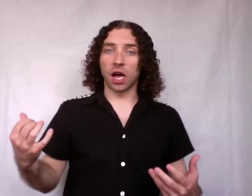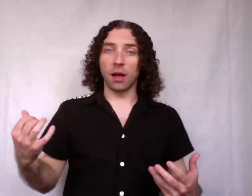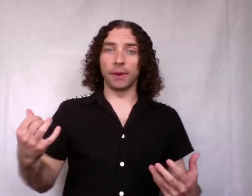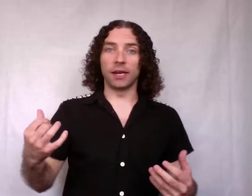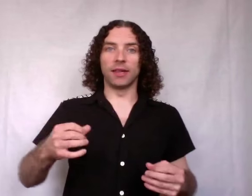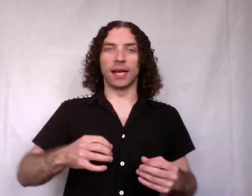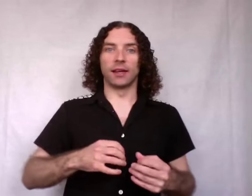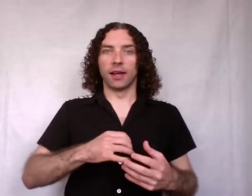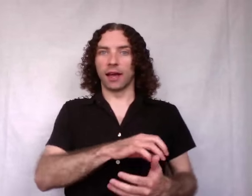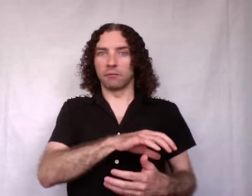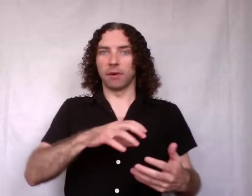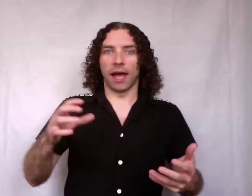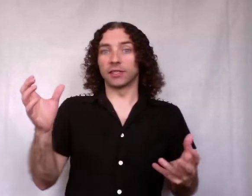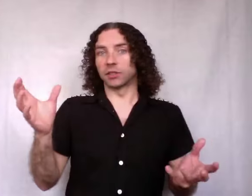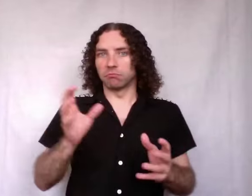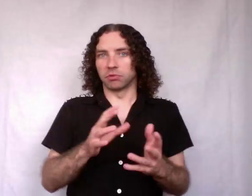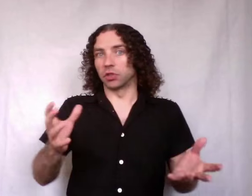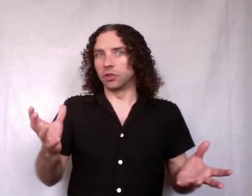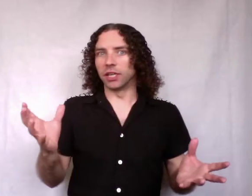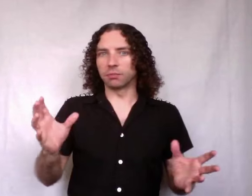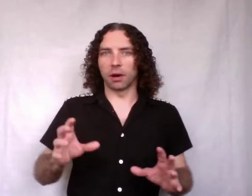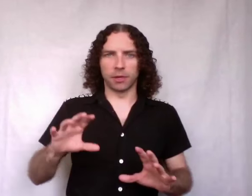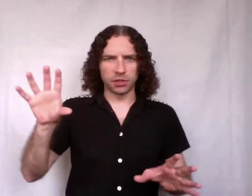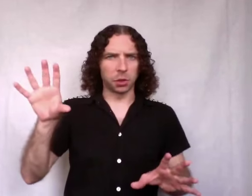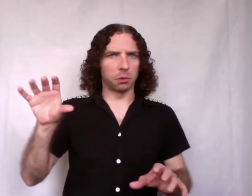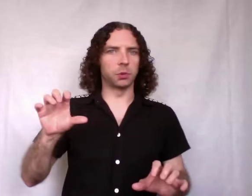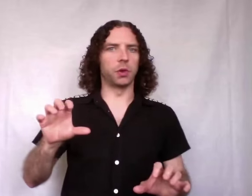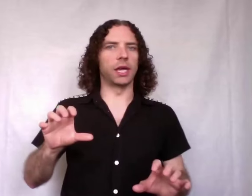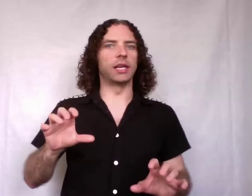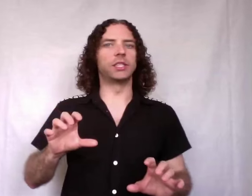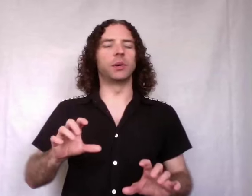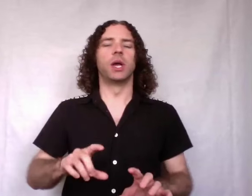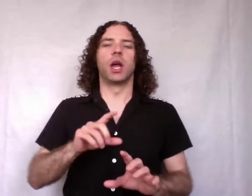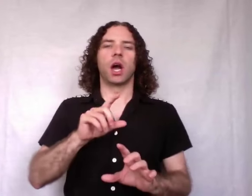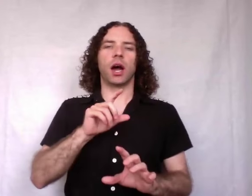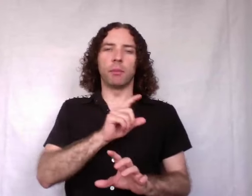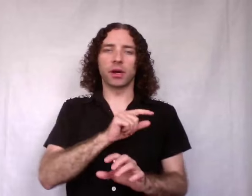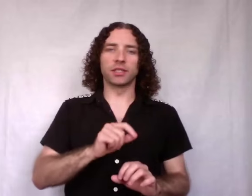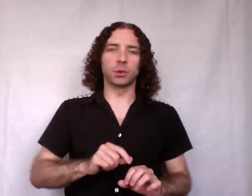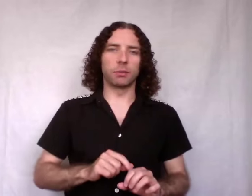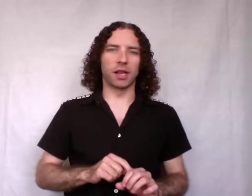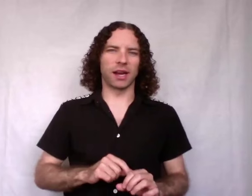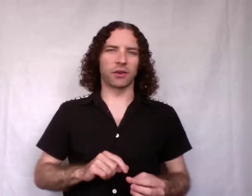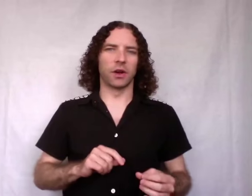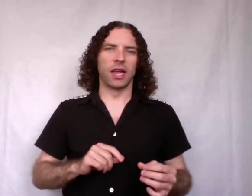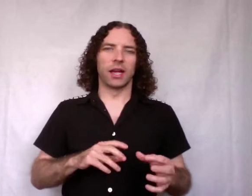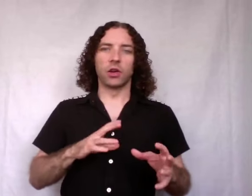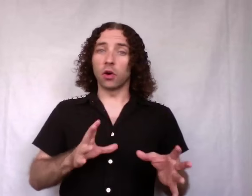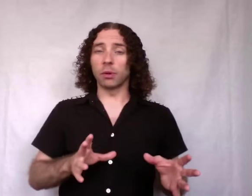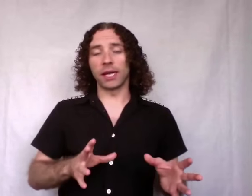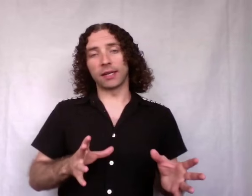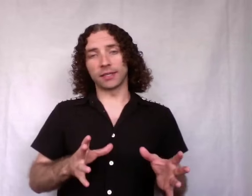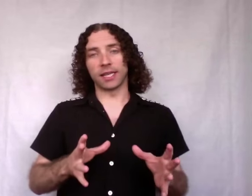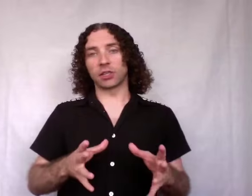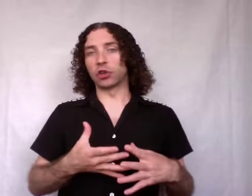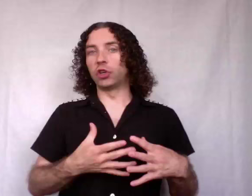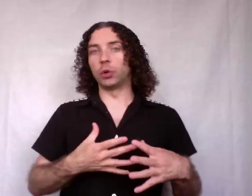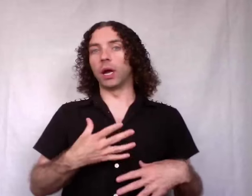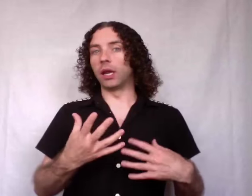copied, and that has certain nice properties to it, which we'll get into. A mark and sweep collector, normally it doesn't actually do any